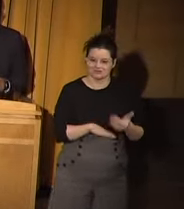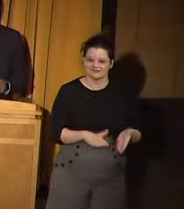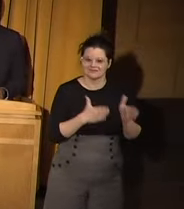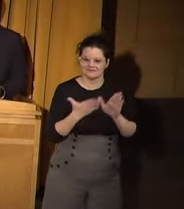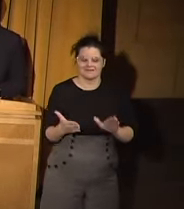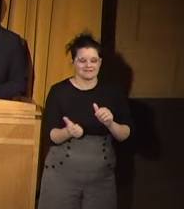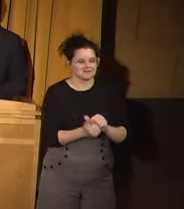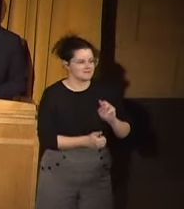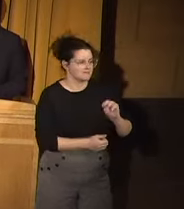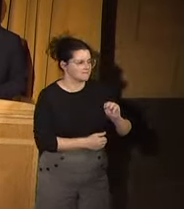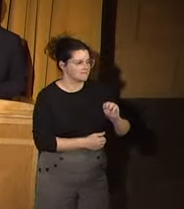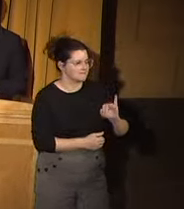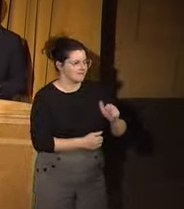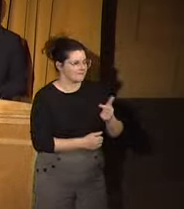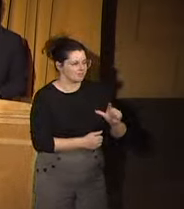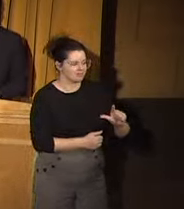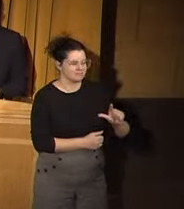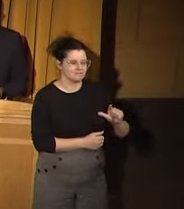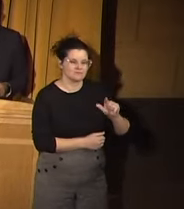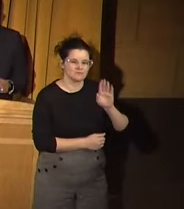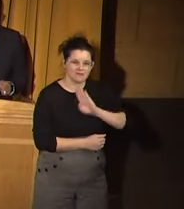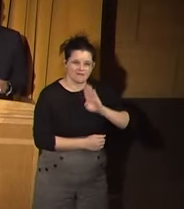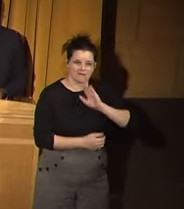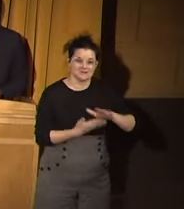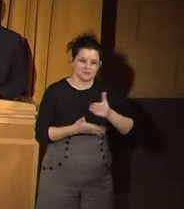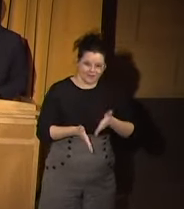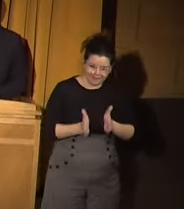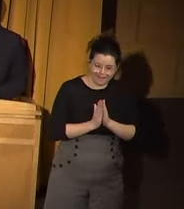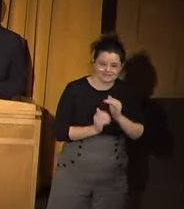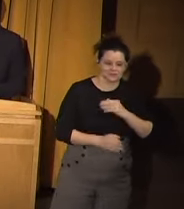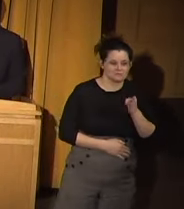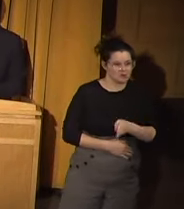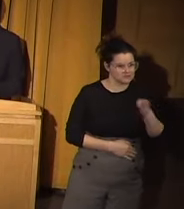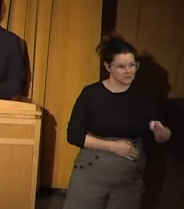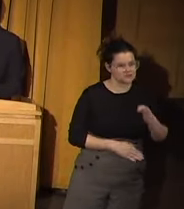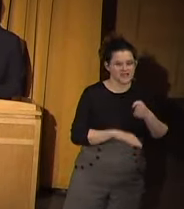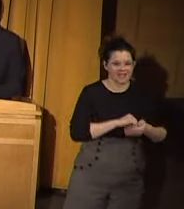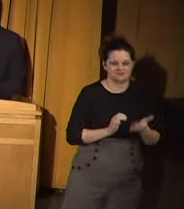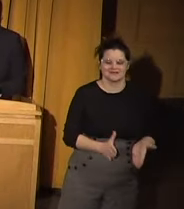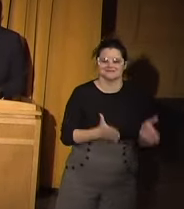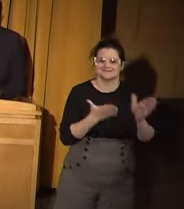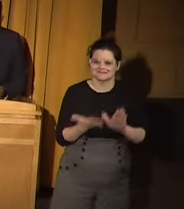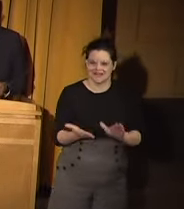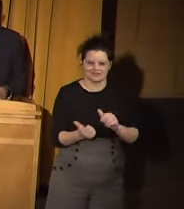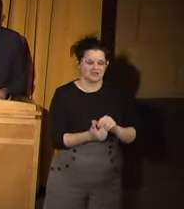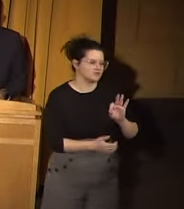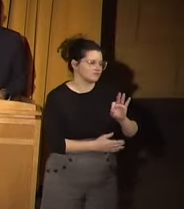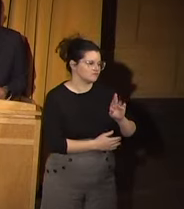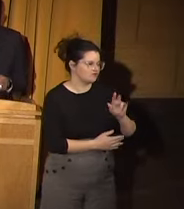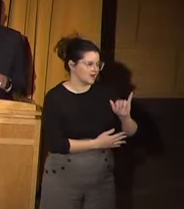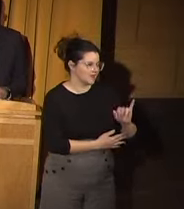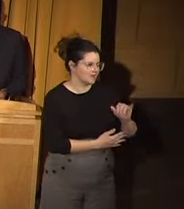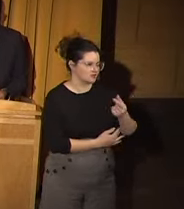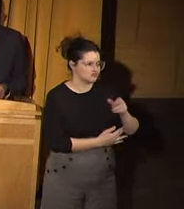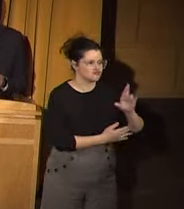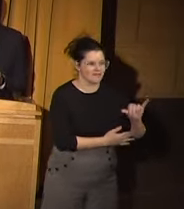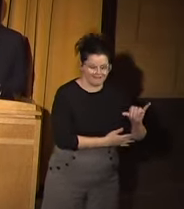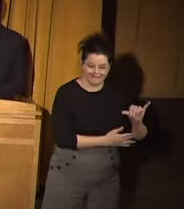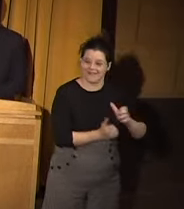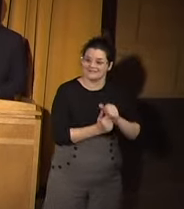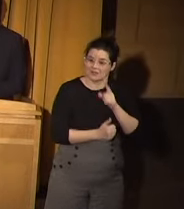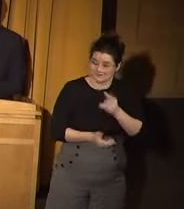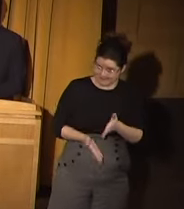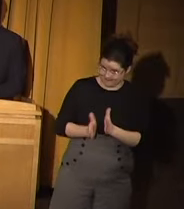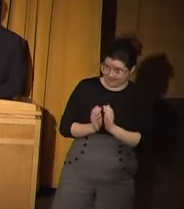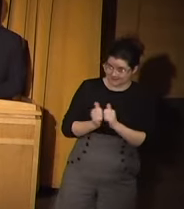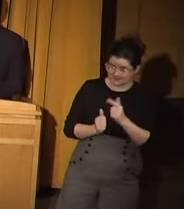of Michael Brown, that was asked to go to Baltimore after the death of Freddie Gray, that was asked to